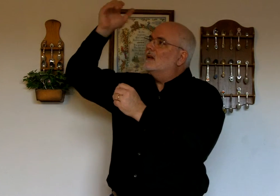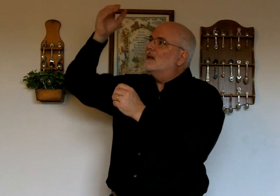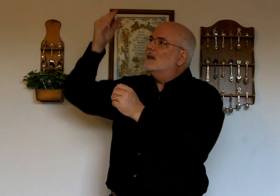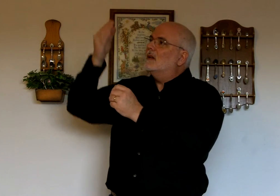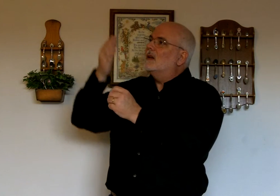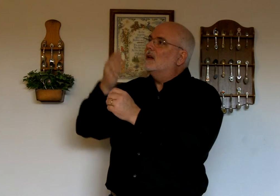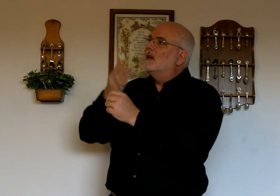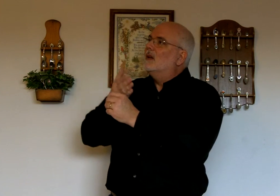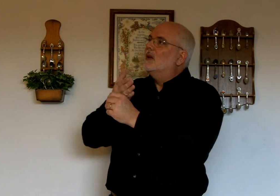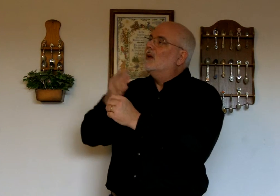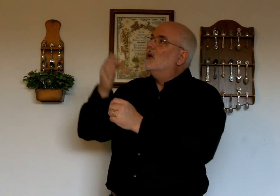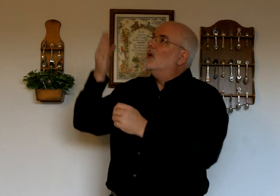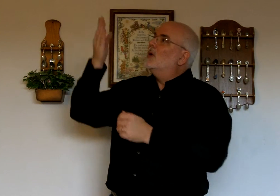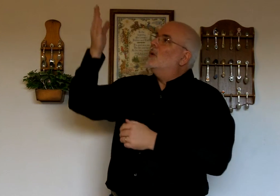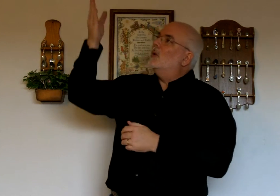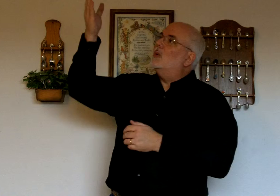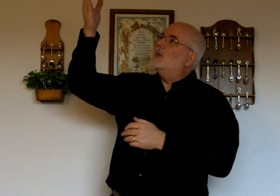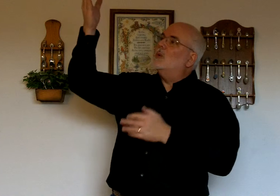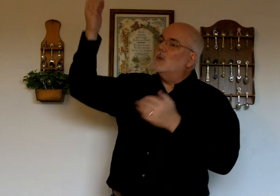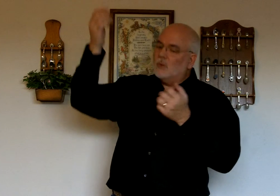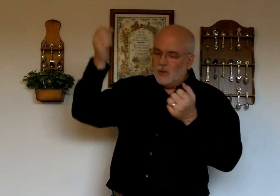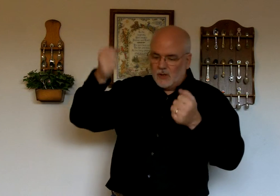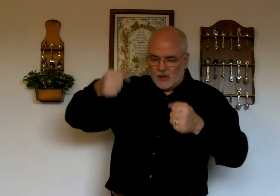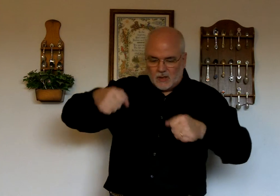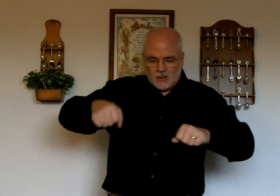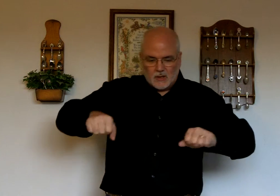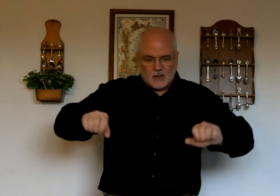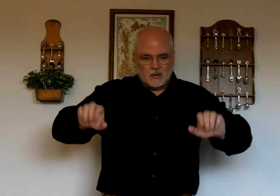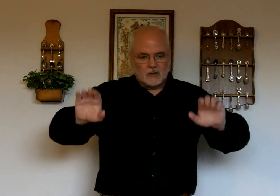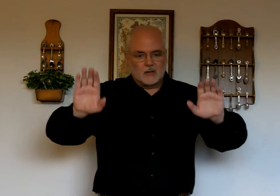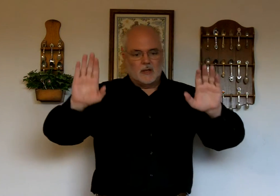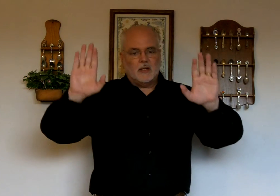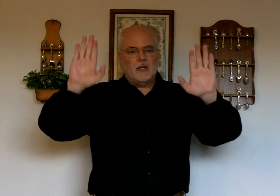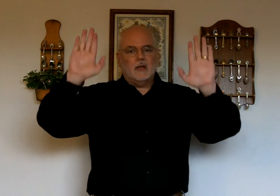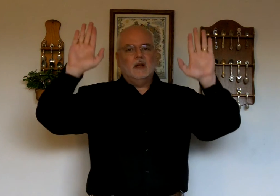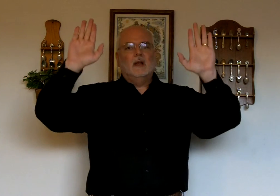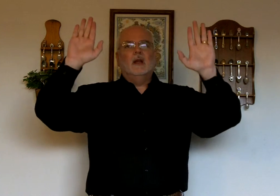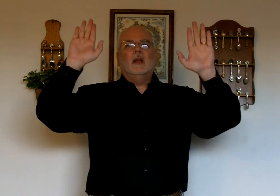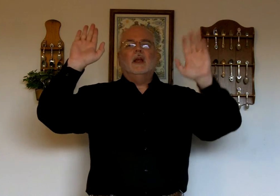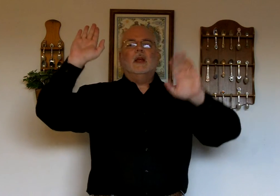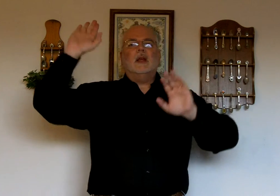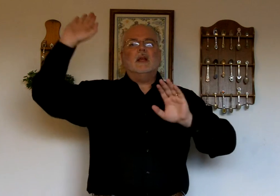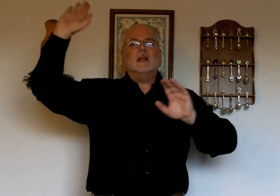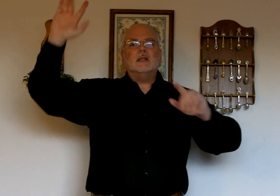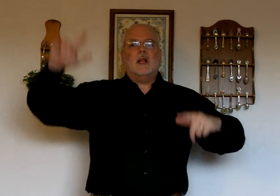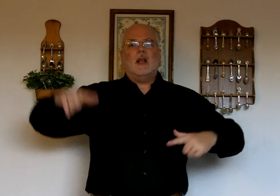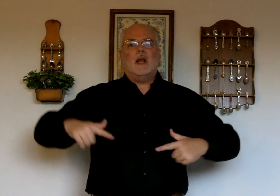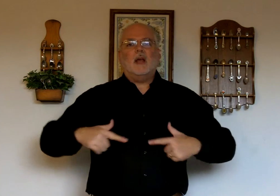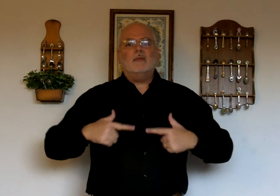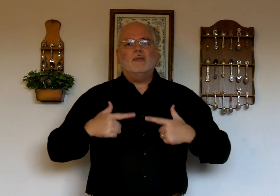Who healed His life,